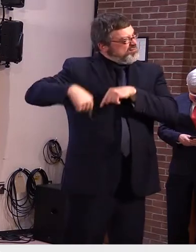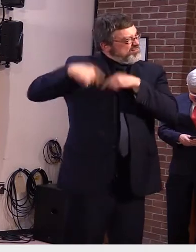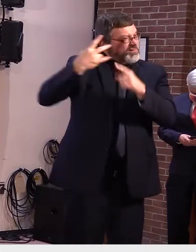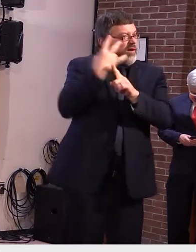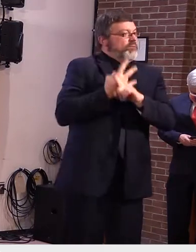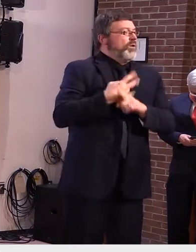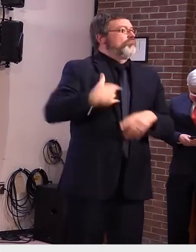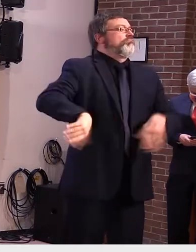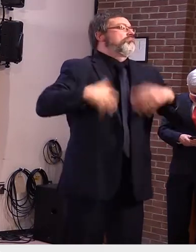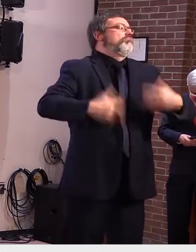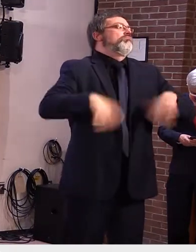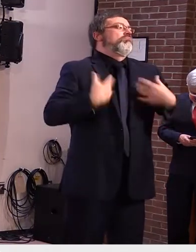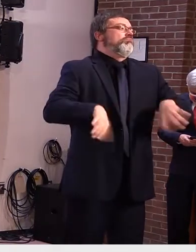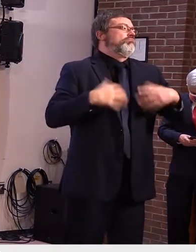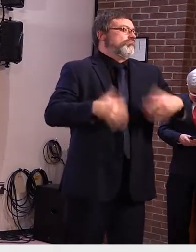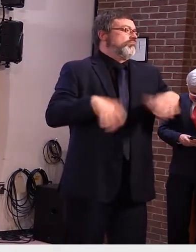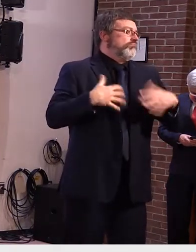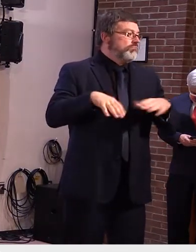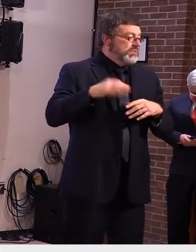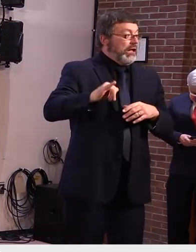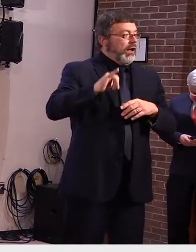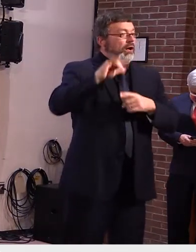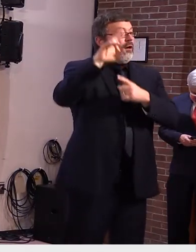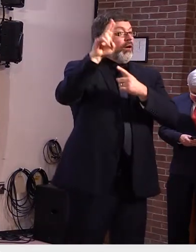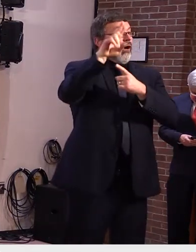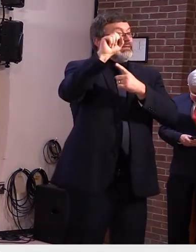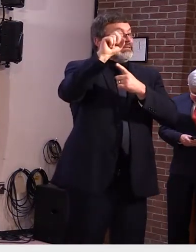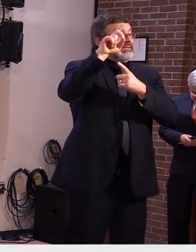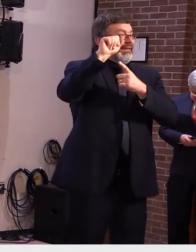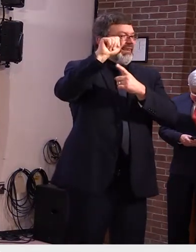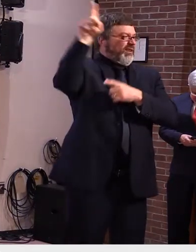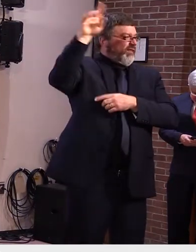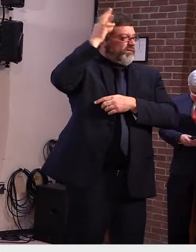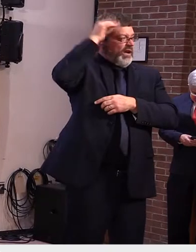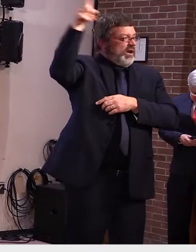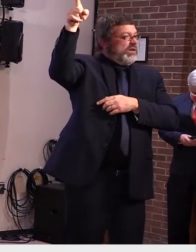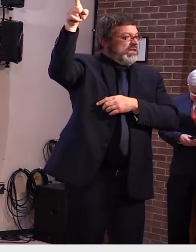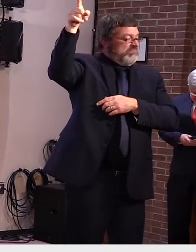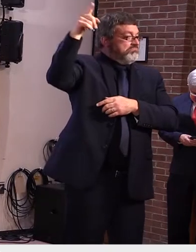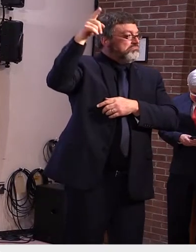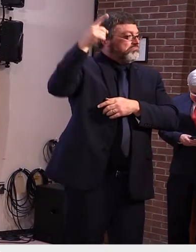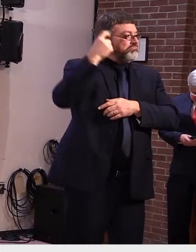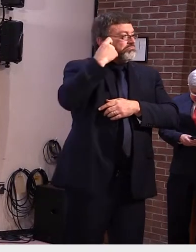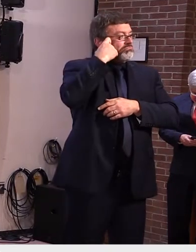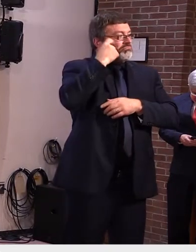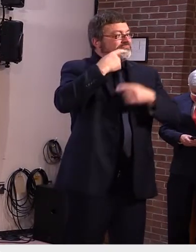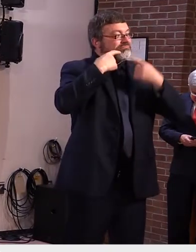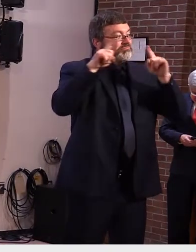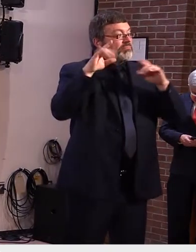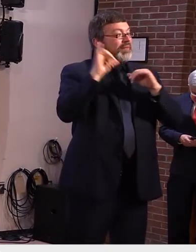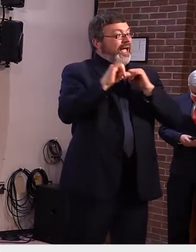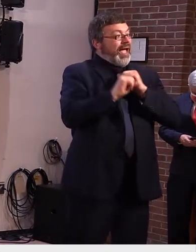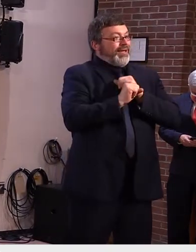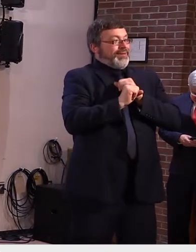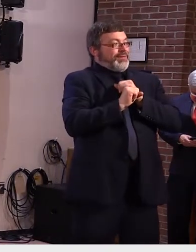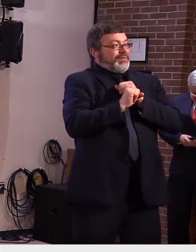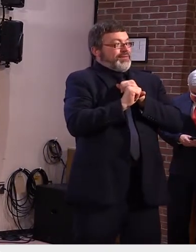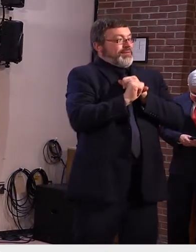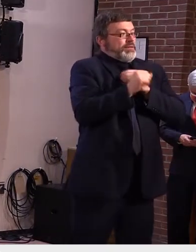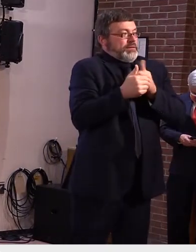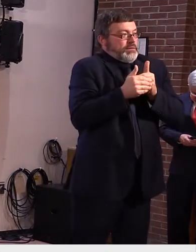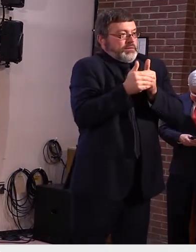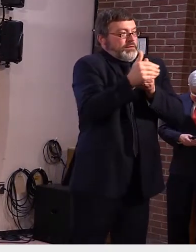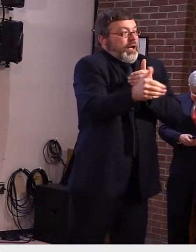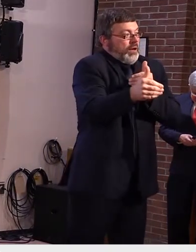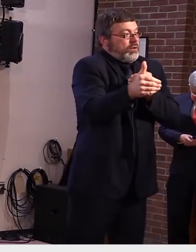Under these waivers, every Vermont student can receive free school meals. We are pleased these waivers have been extended through the rest